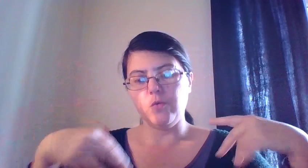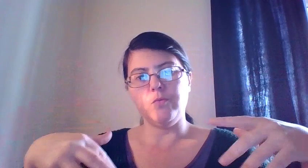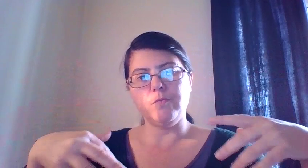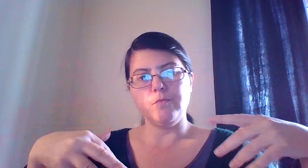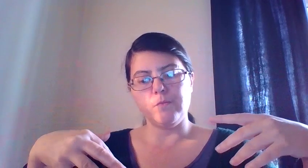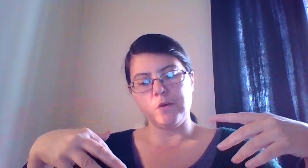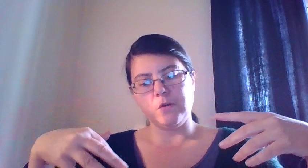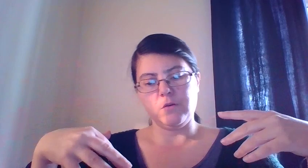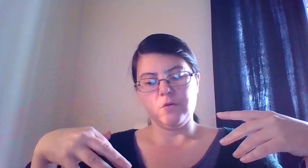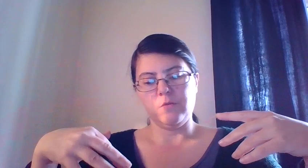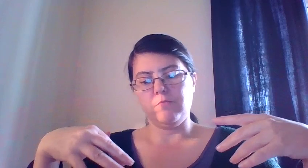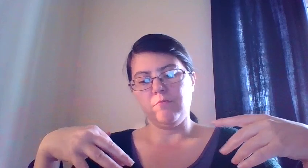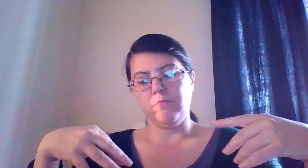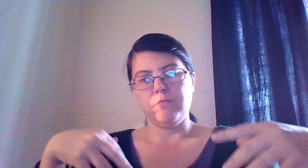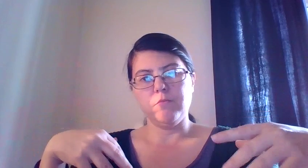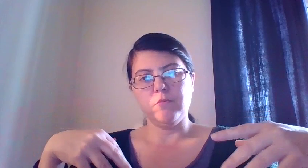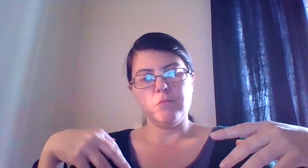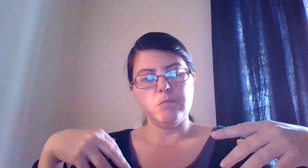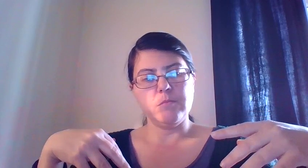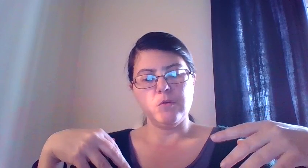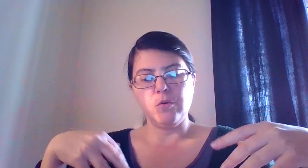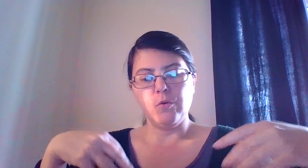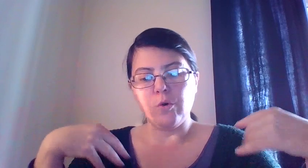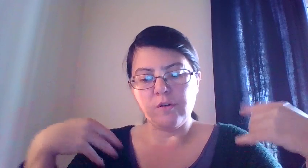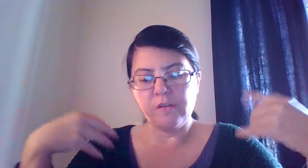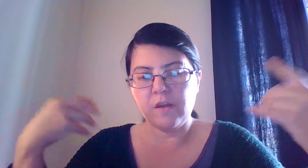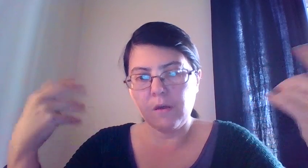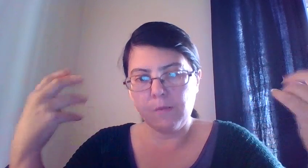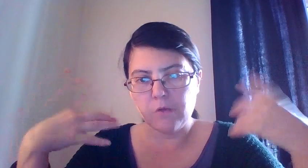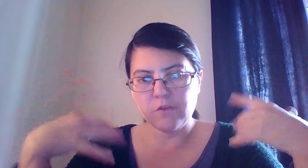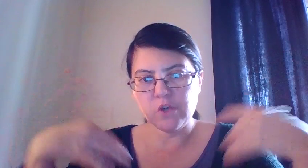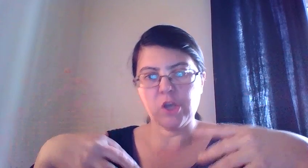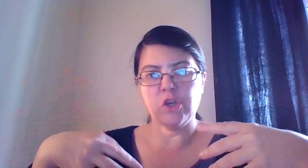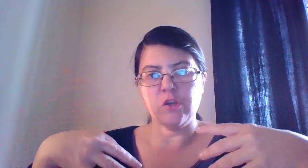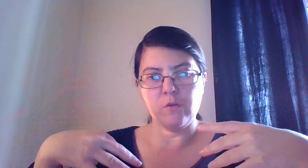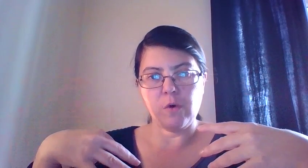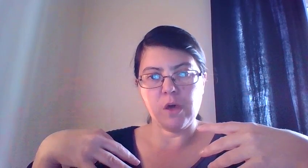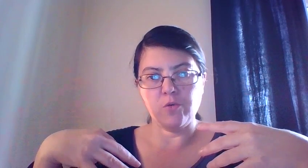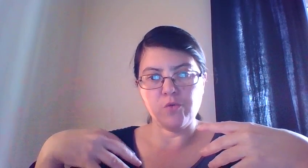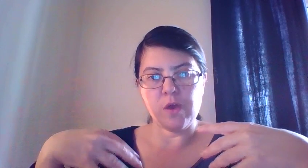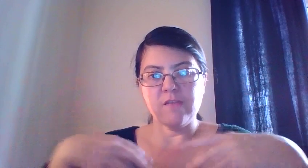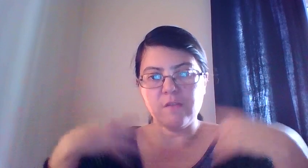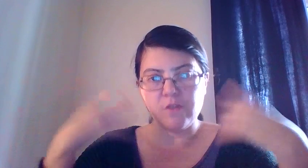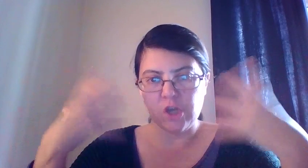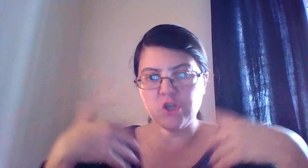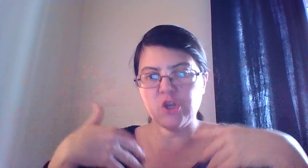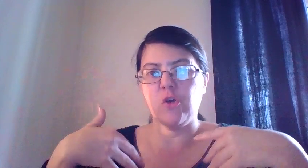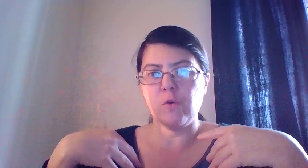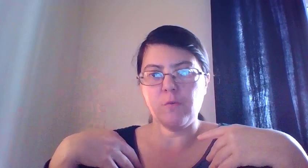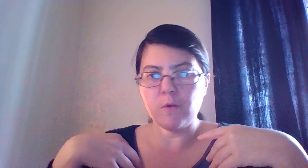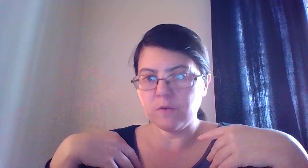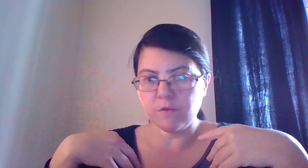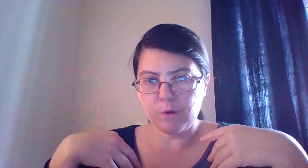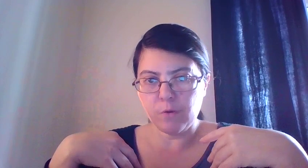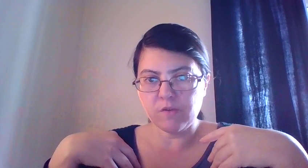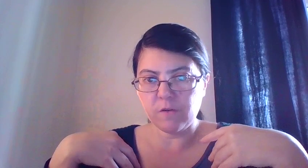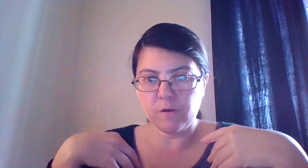were thinking about changing the way you dress, changing your appearance in